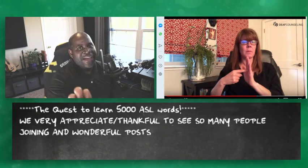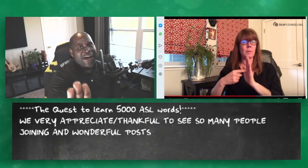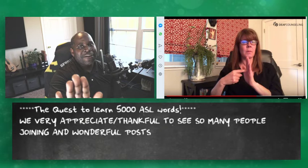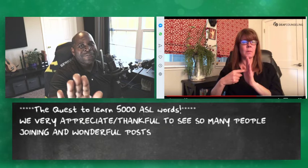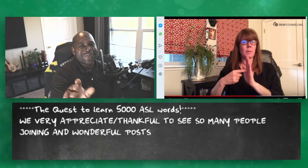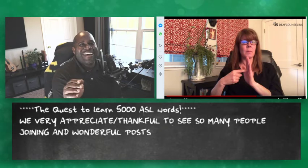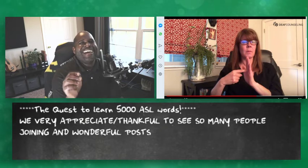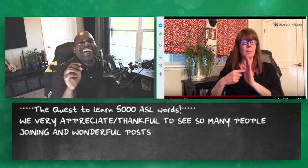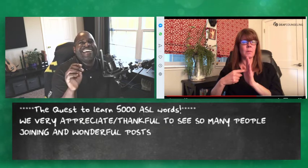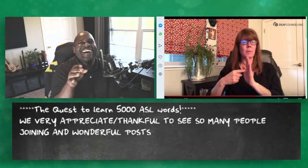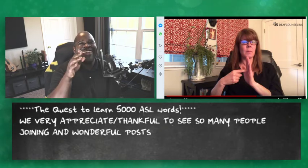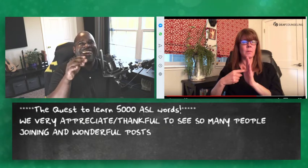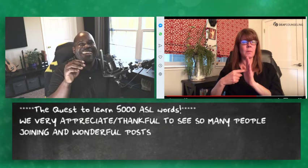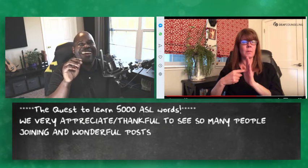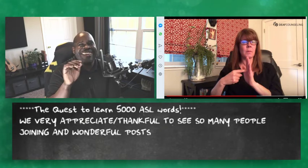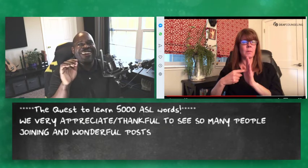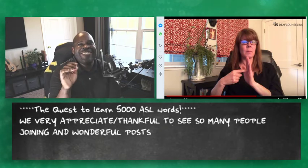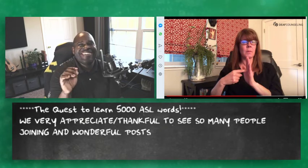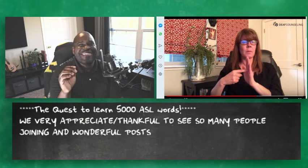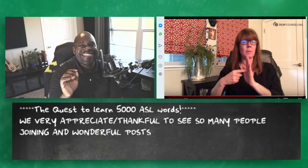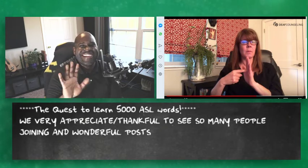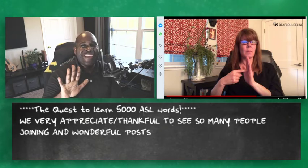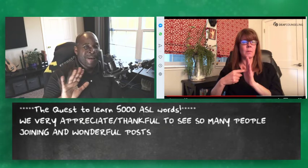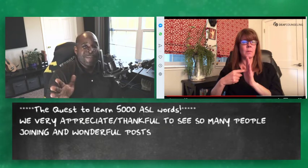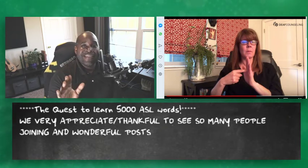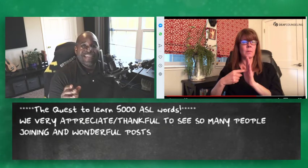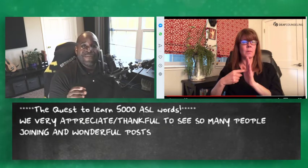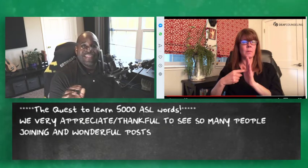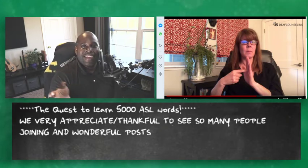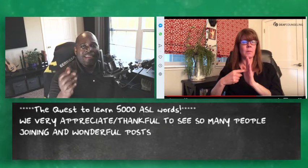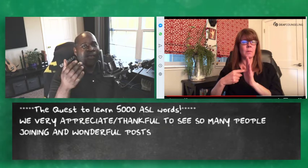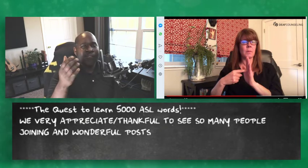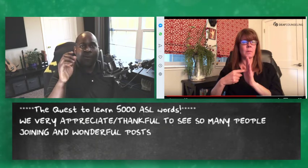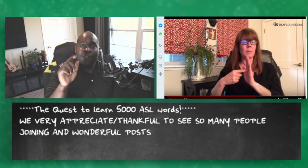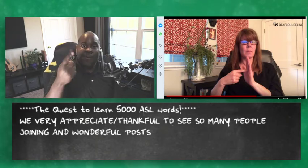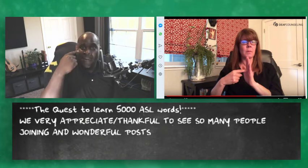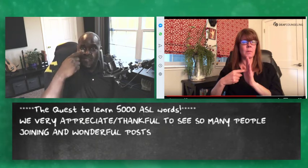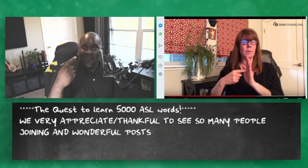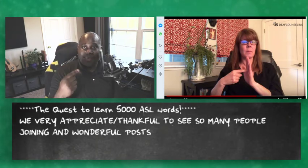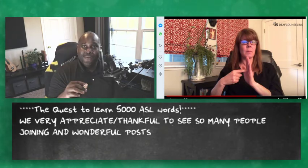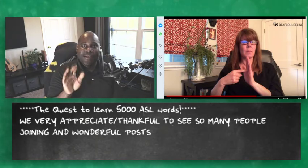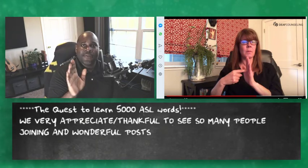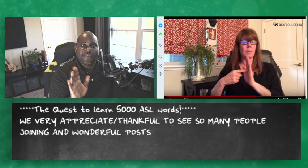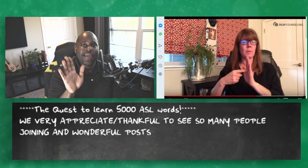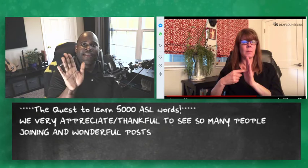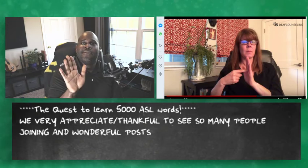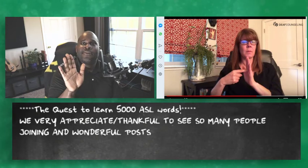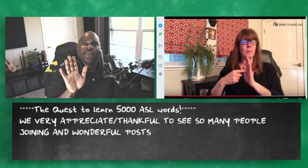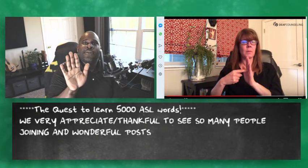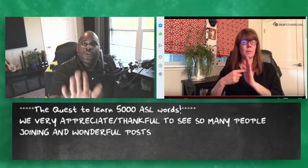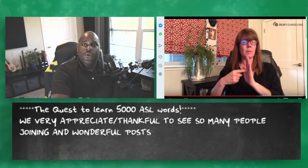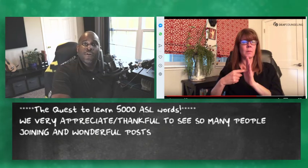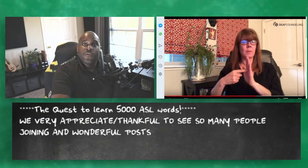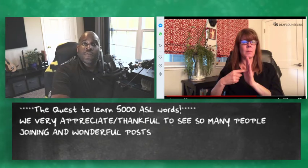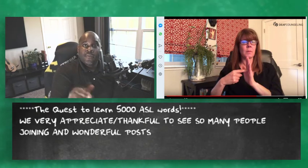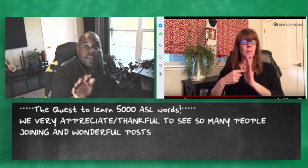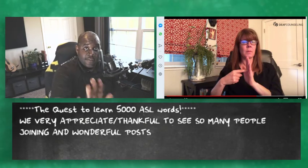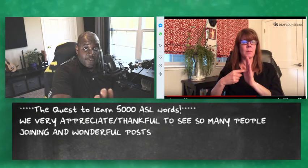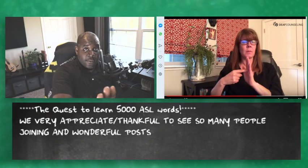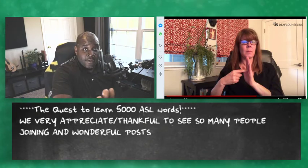off which is means a different thing so it's all about what the face right so it's like yours is this yours